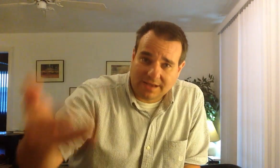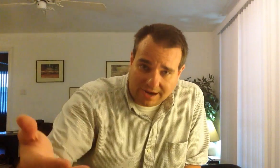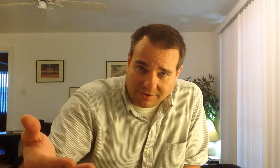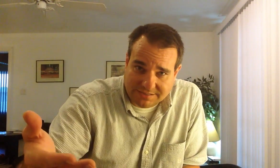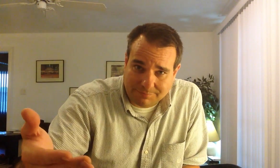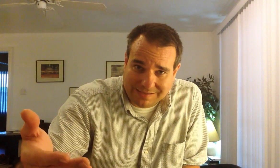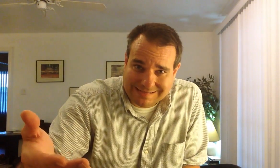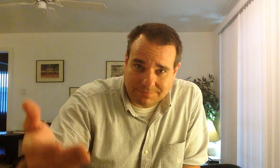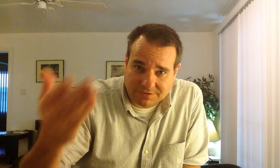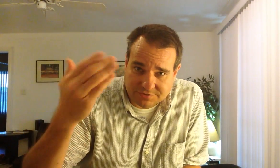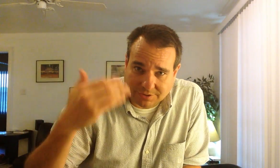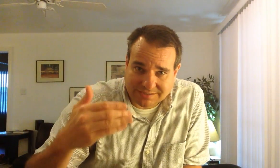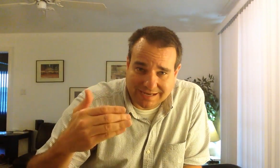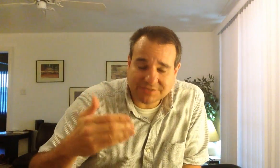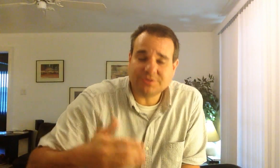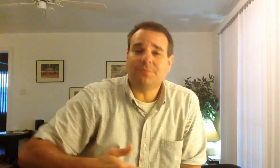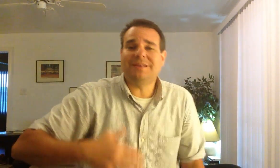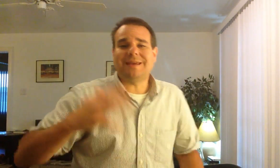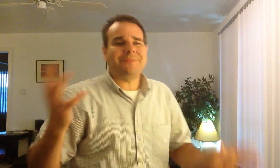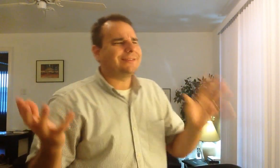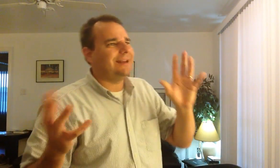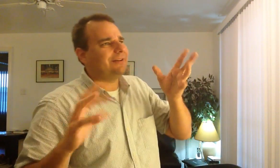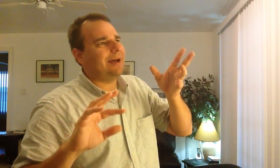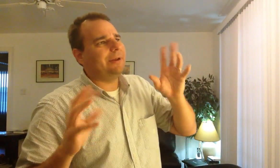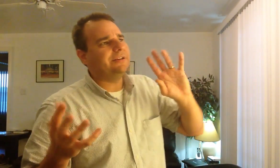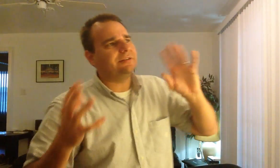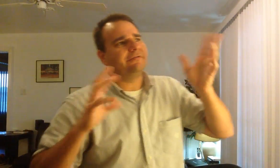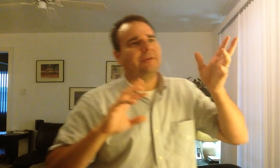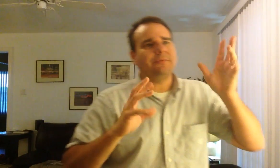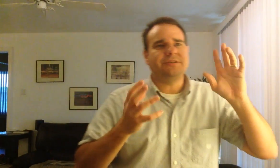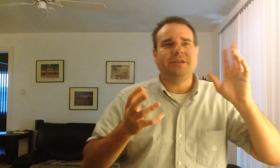I already said bit depth so let's get into it. So, bit depth is kind of a combination of frequency,